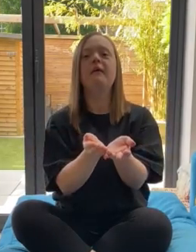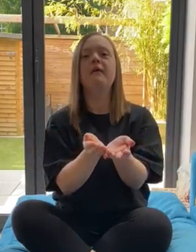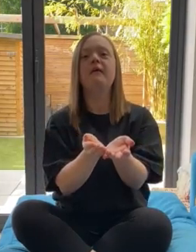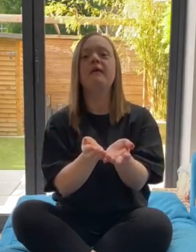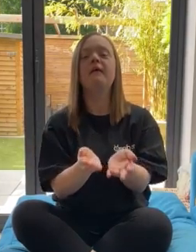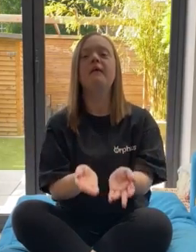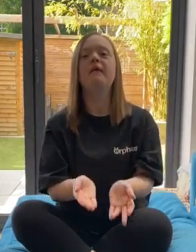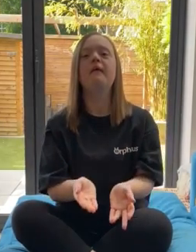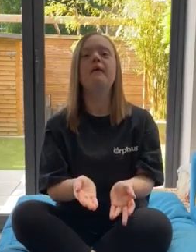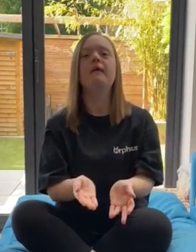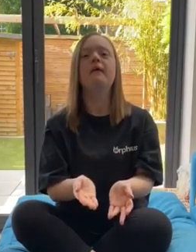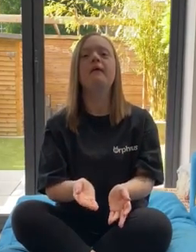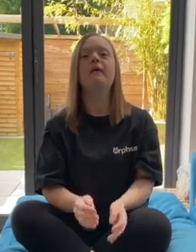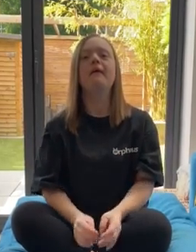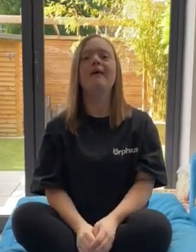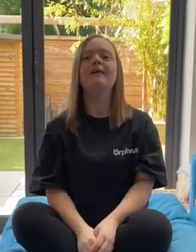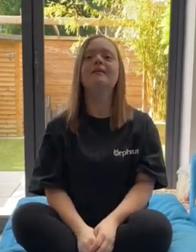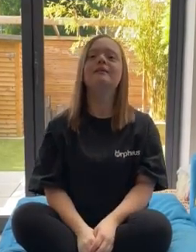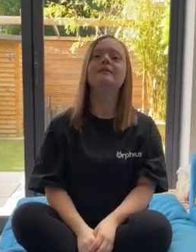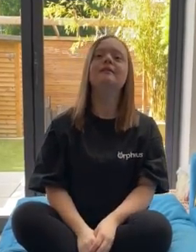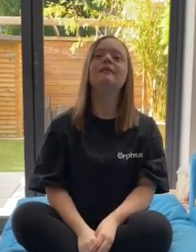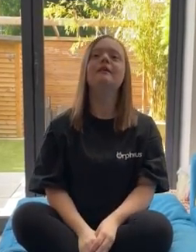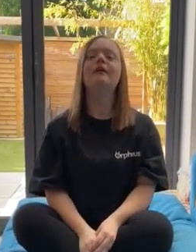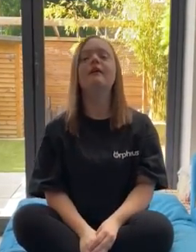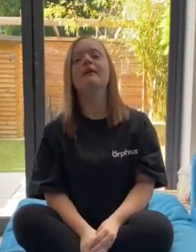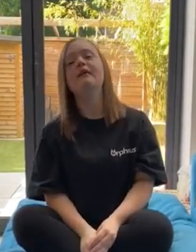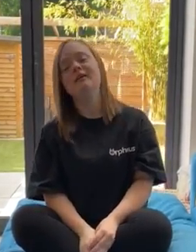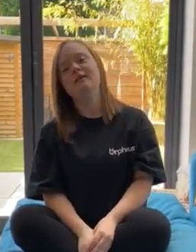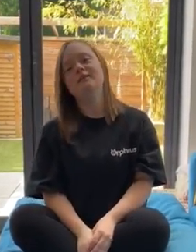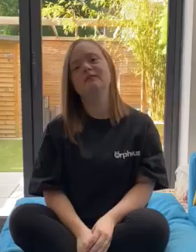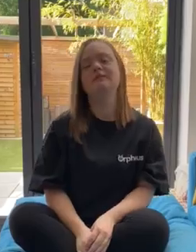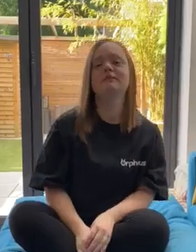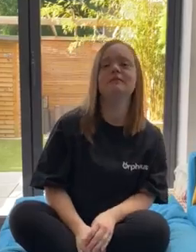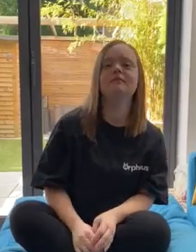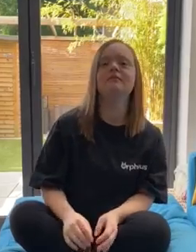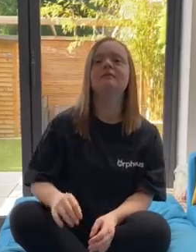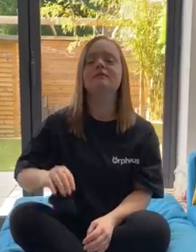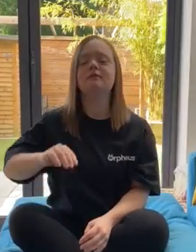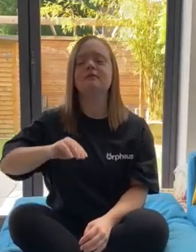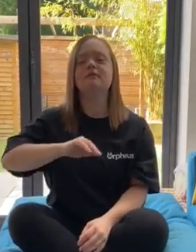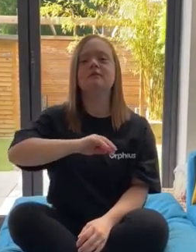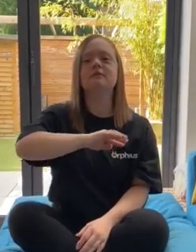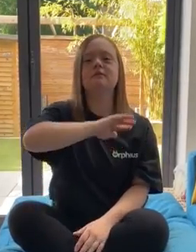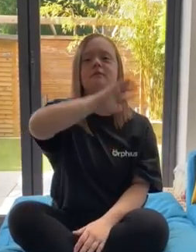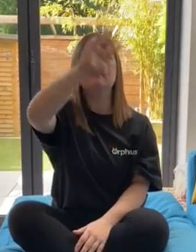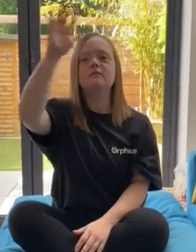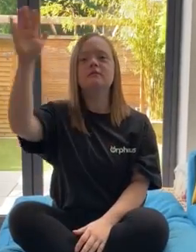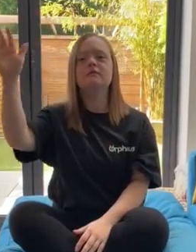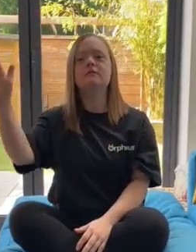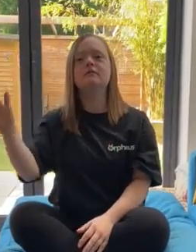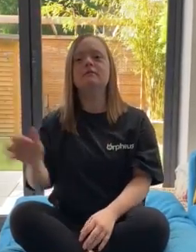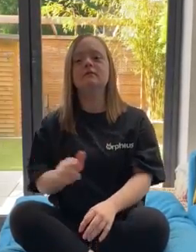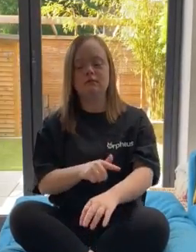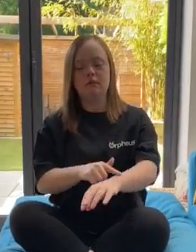I see skies of blue,